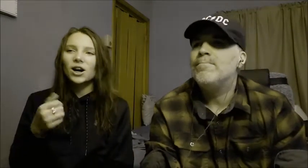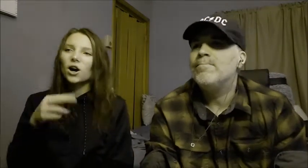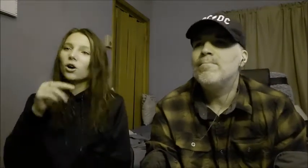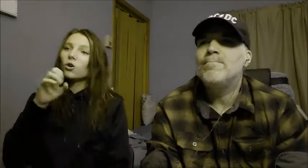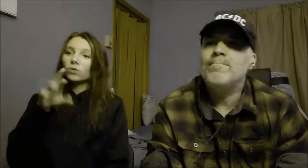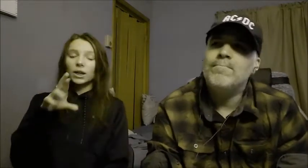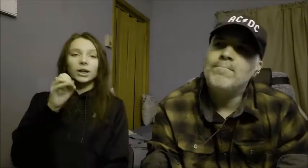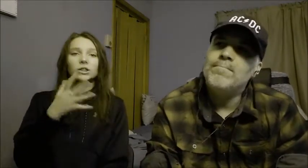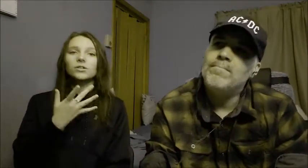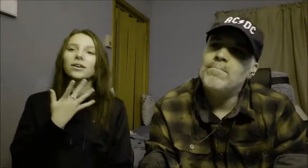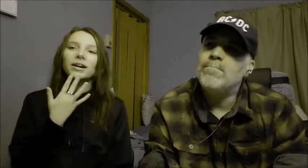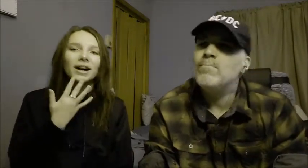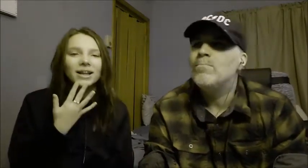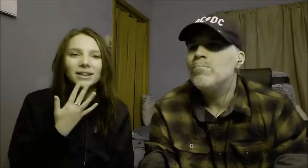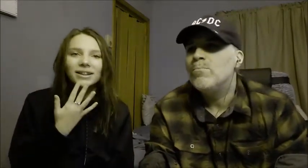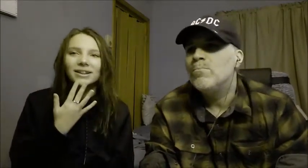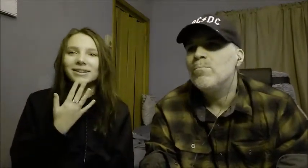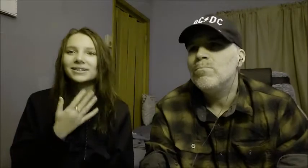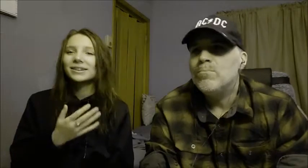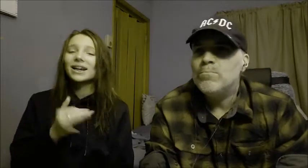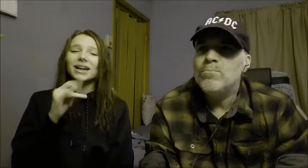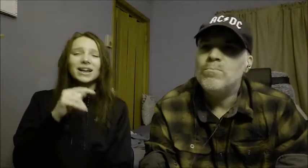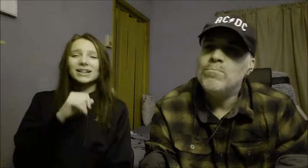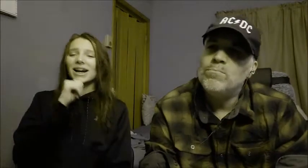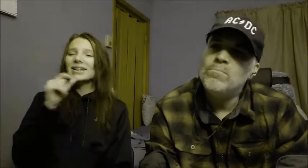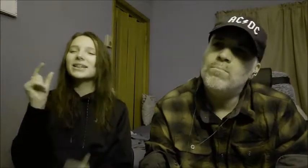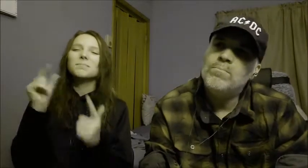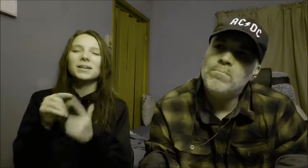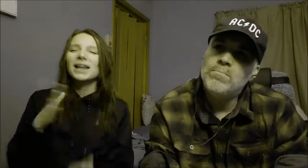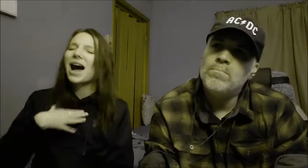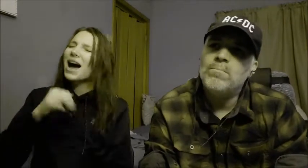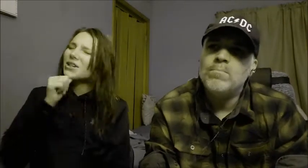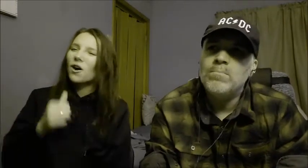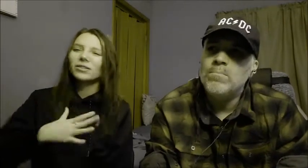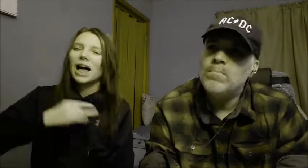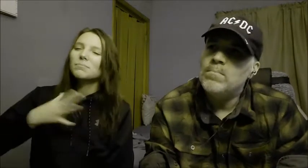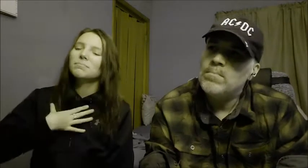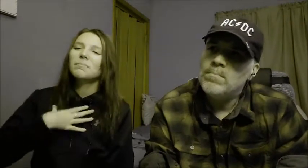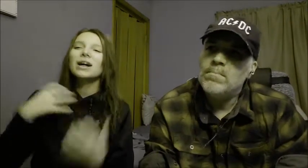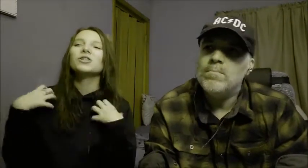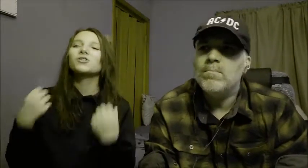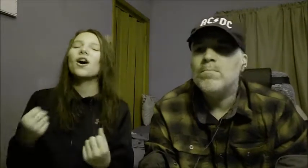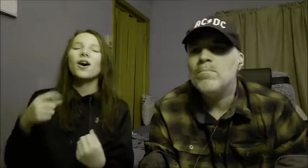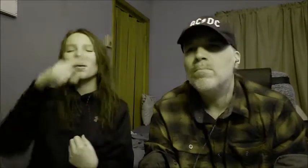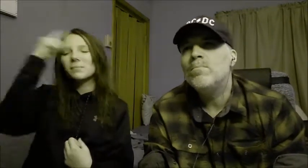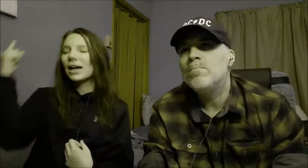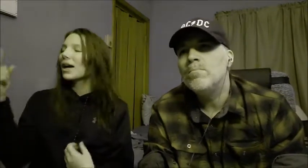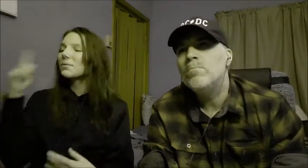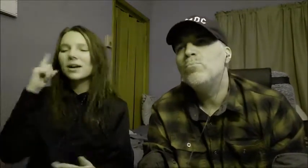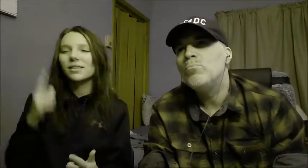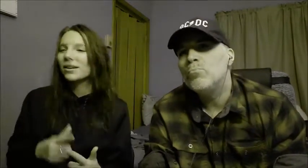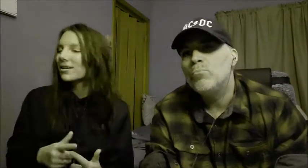race or color It doesn't mean I don't like my strong black brother